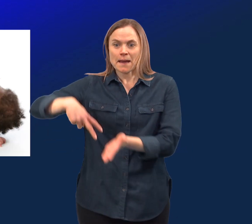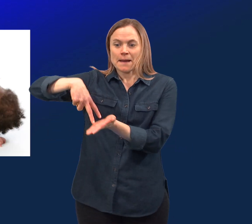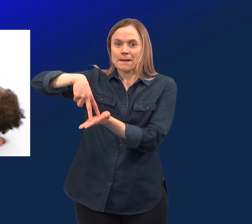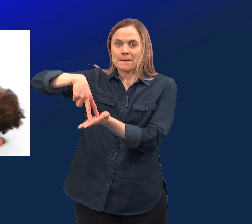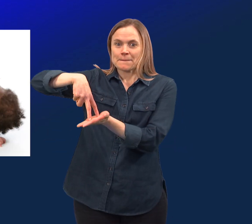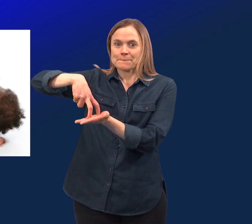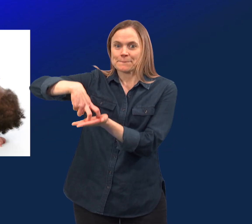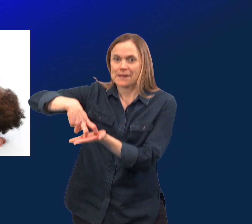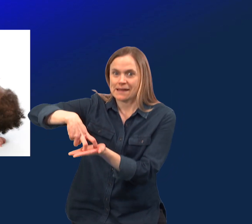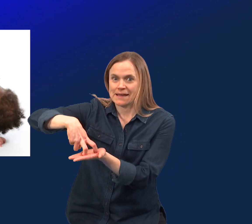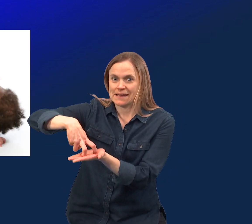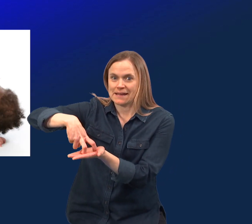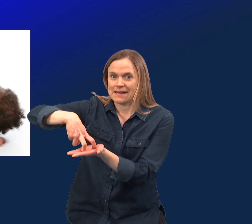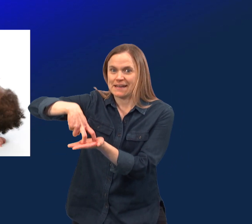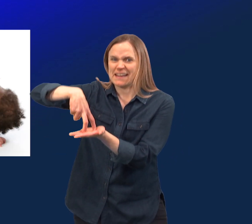Bend Bend